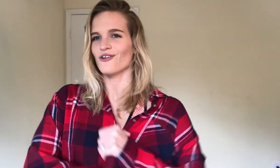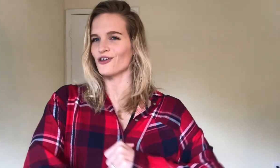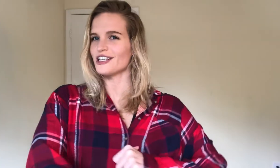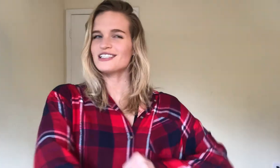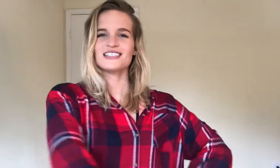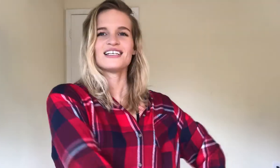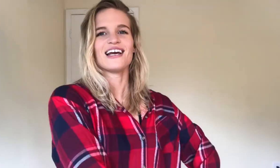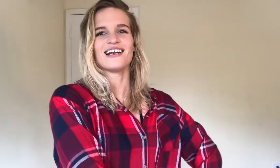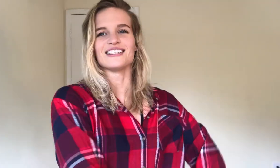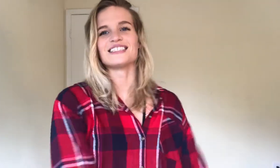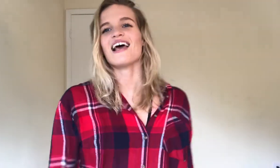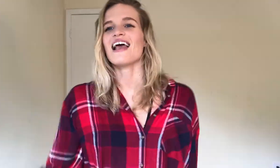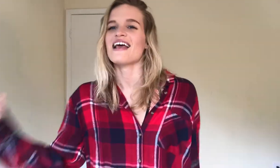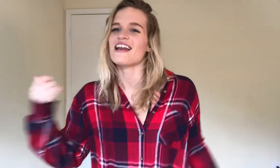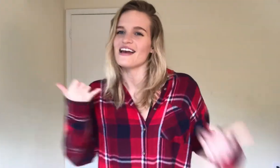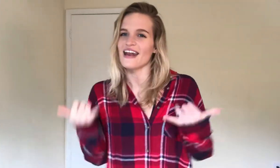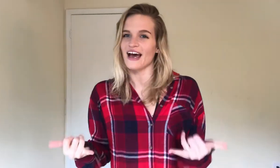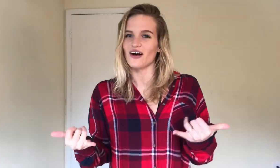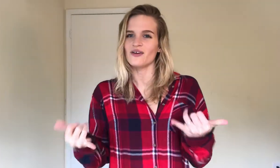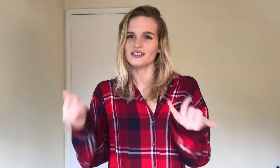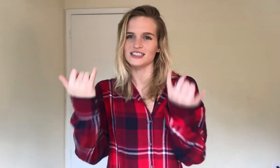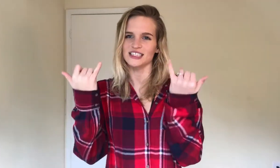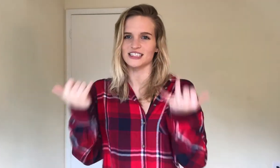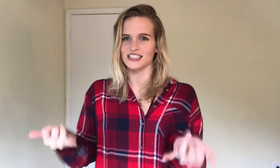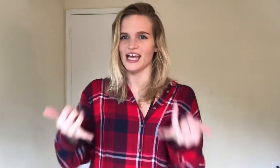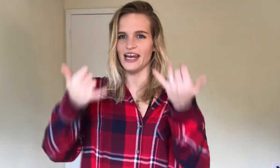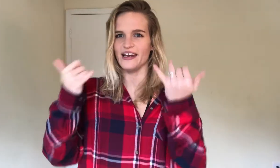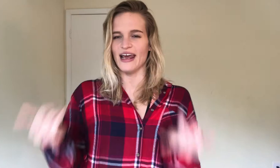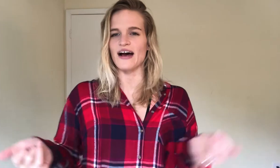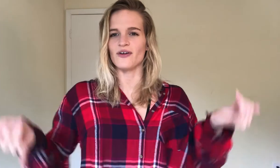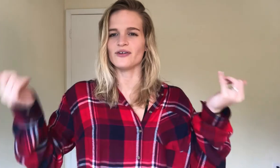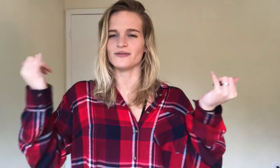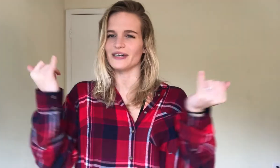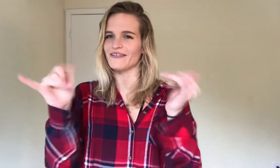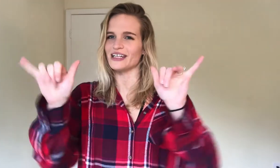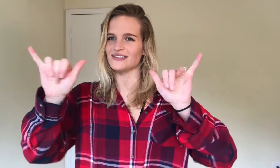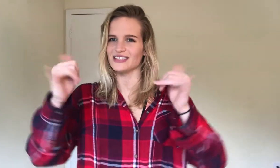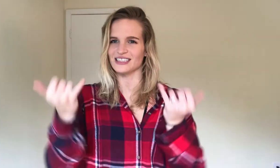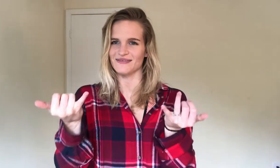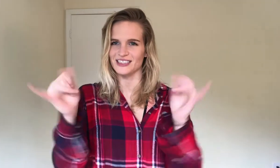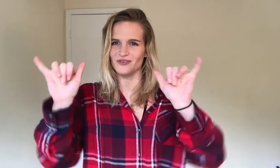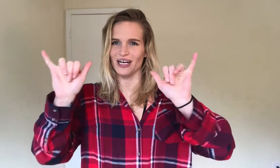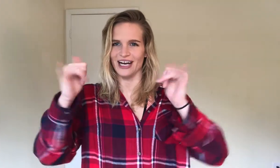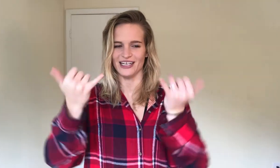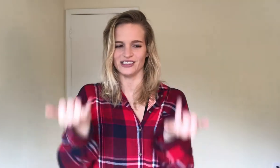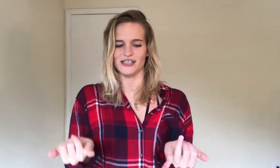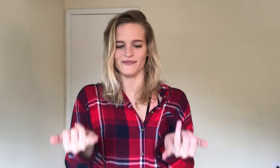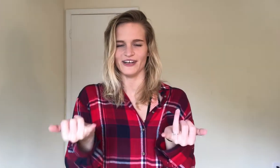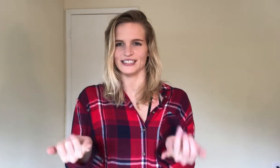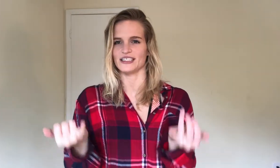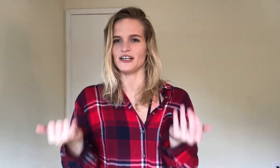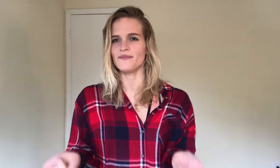chorus, and it's now, so this is today, now, whatever, that's what this means, Y handshape, faced up.